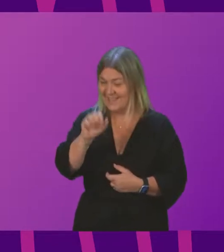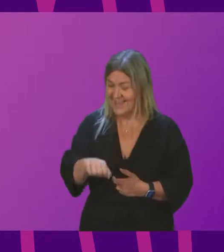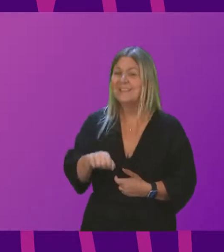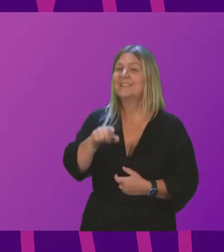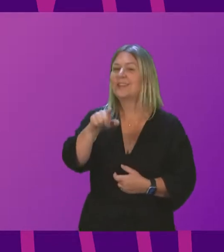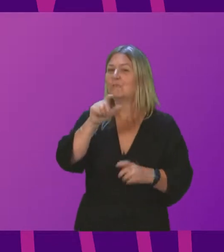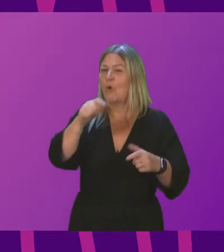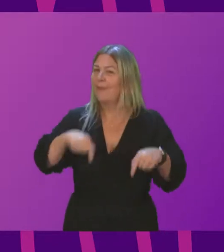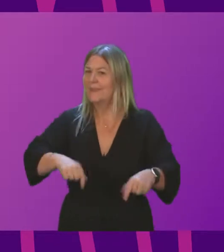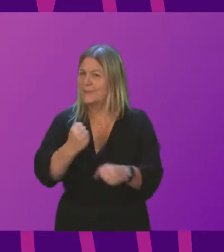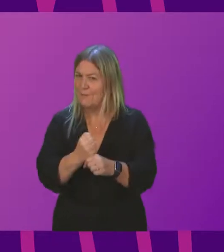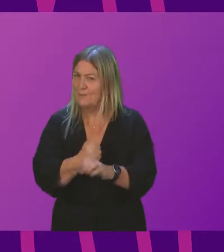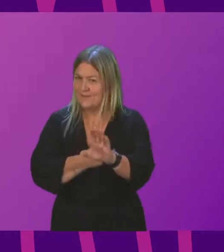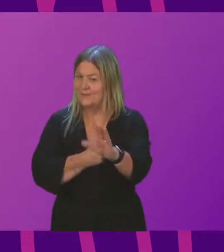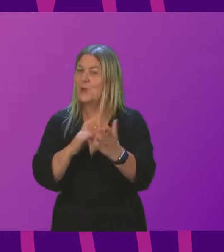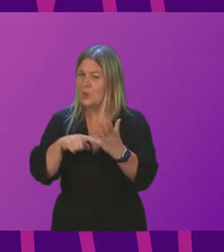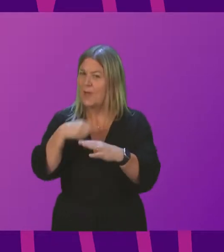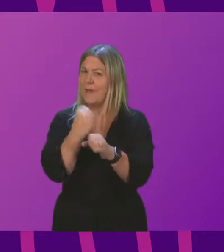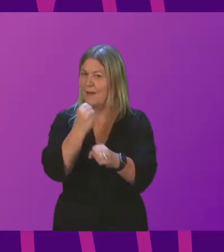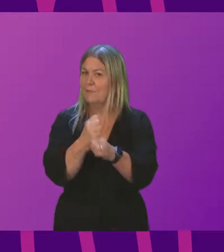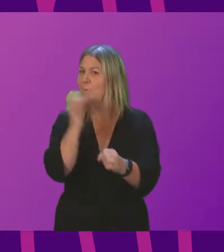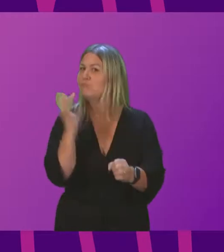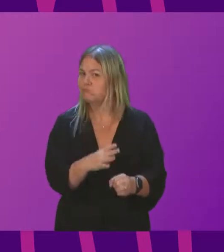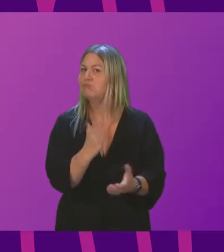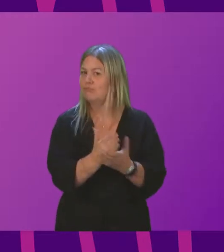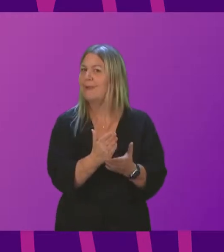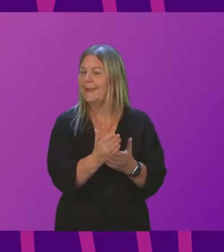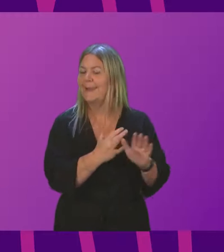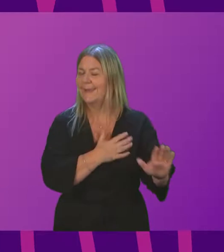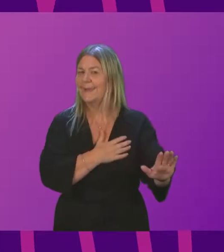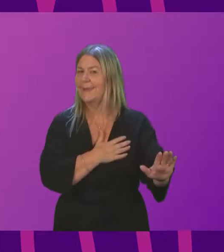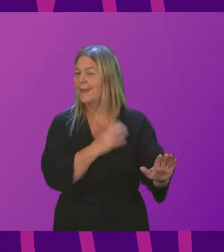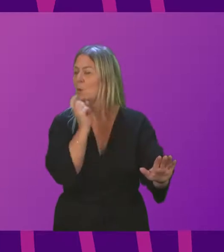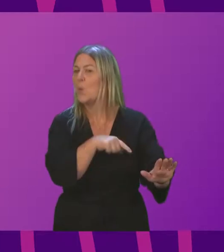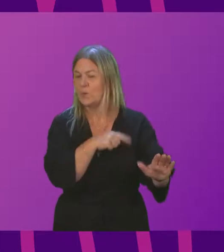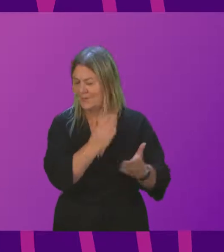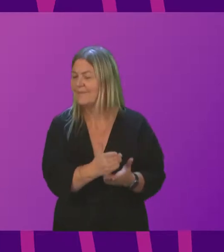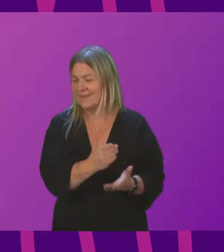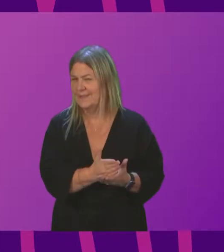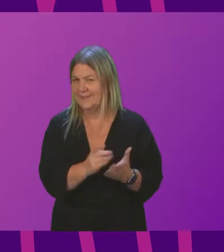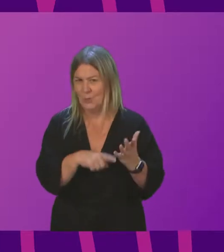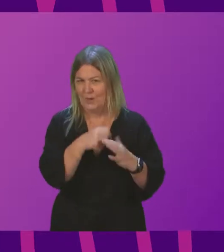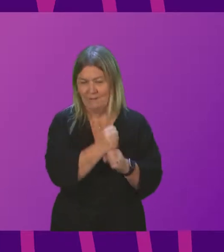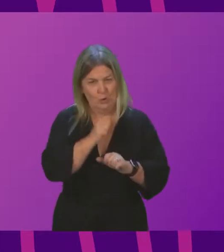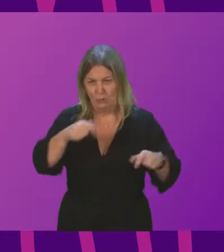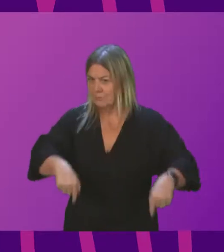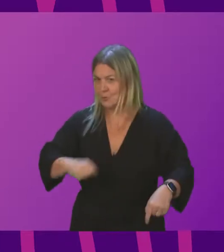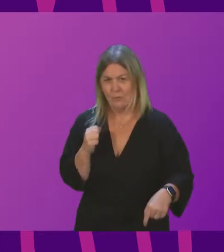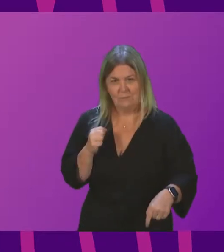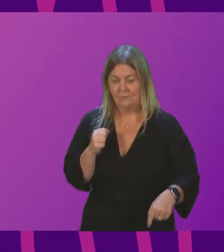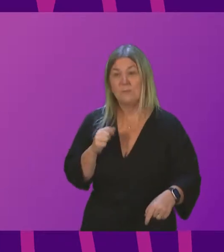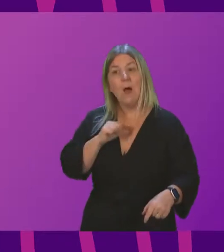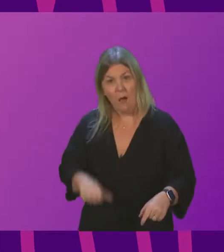a scapegoat by the UK Government and frankly betrayed and let down by the UK Government. We know that agriculture